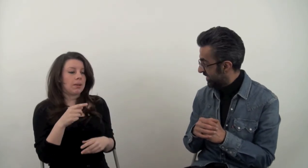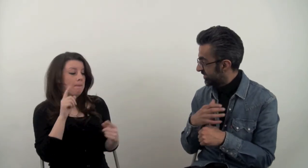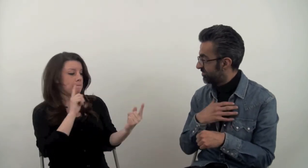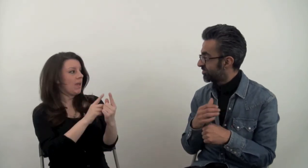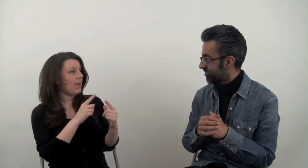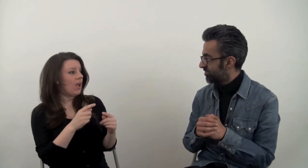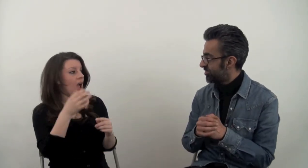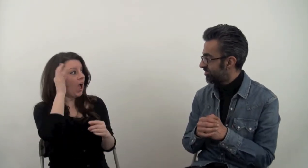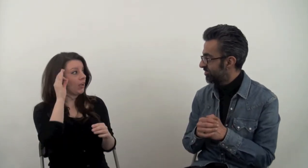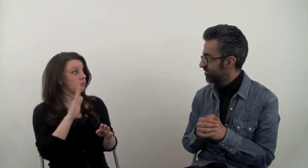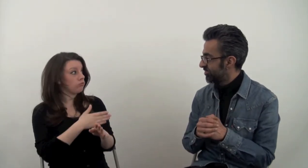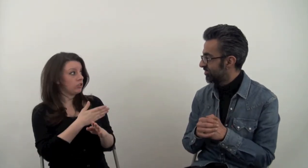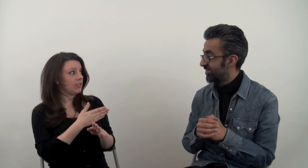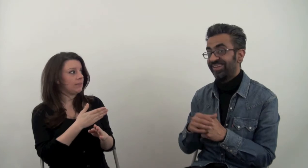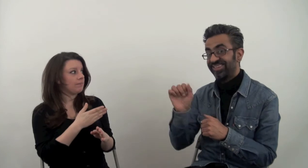I met Andrew Green